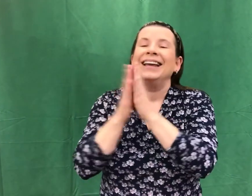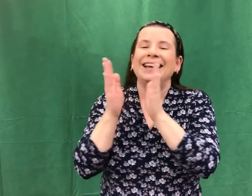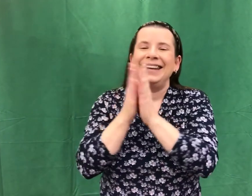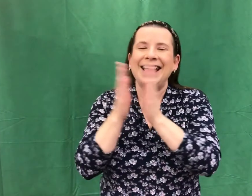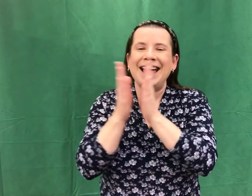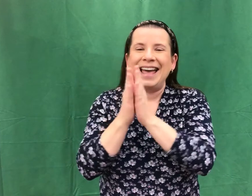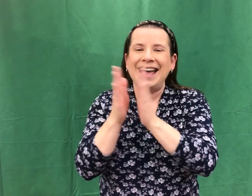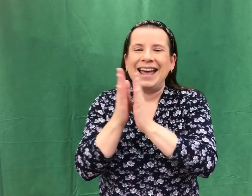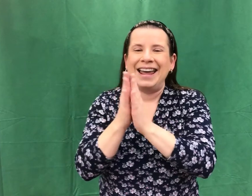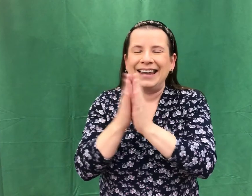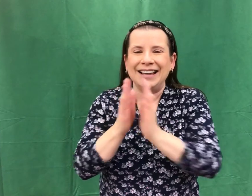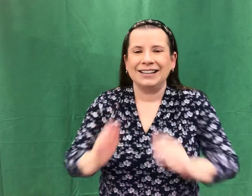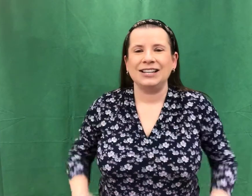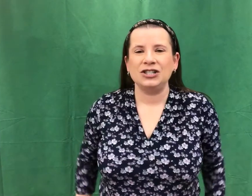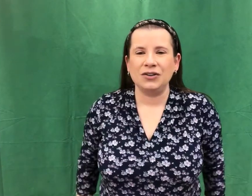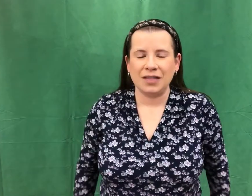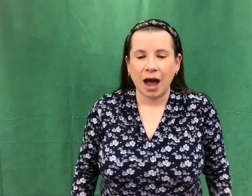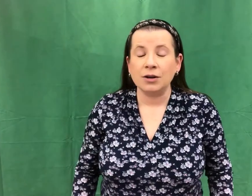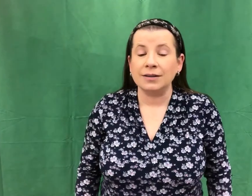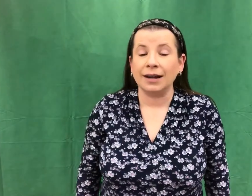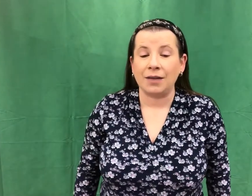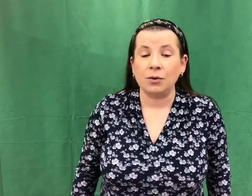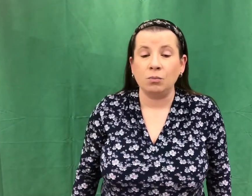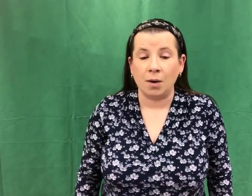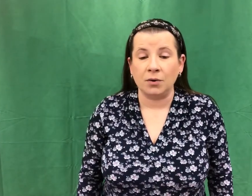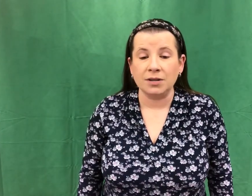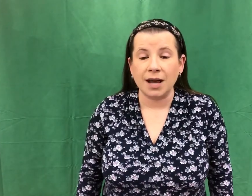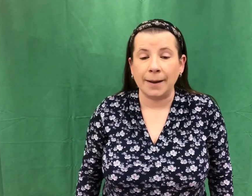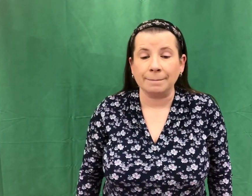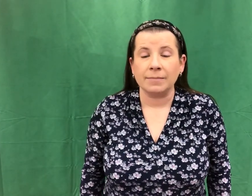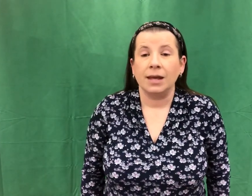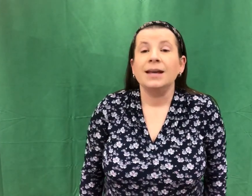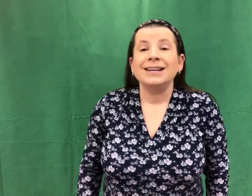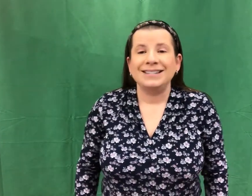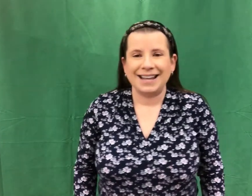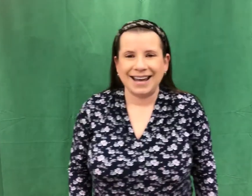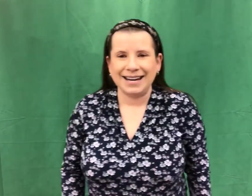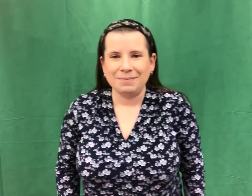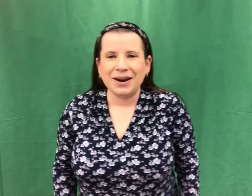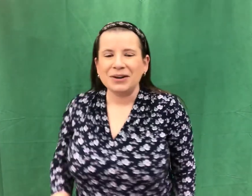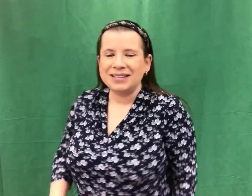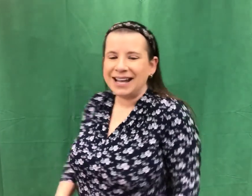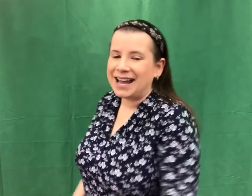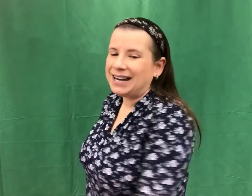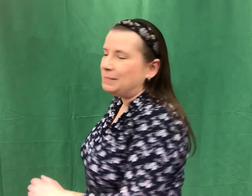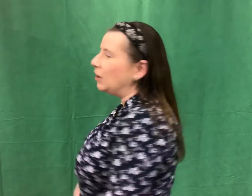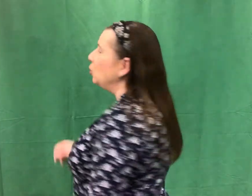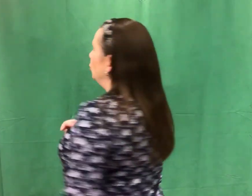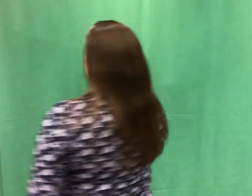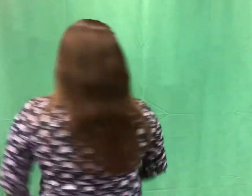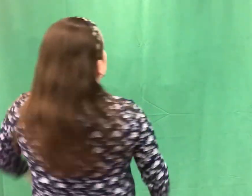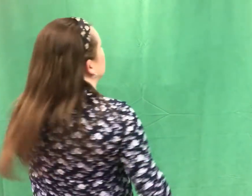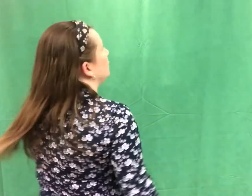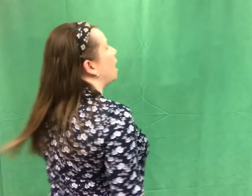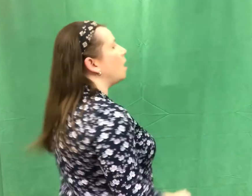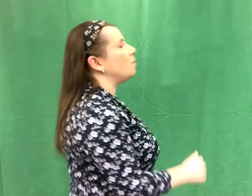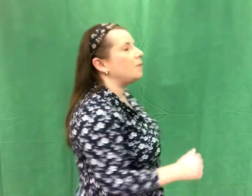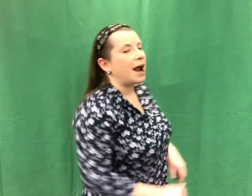Yay! Let's do that together one more time. Teddy bear, teddy bear, turn around.